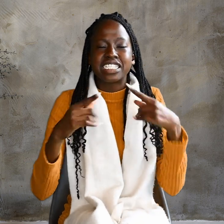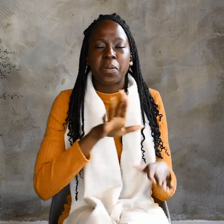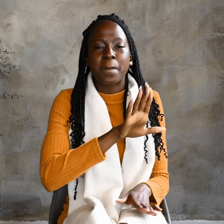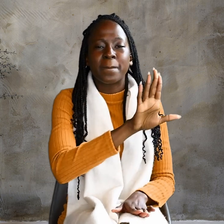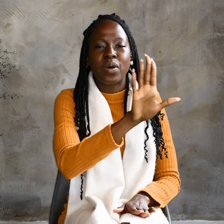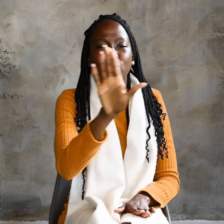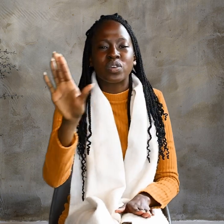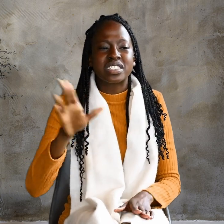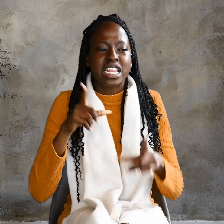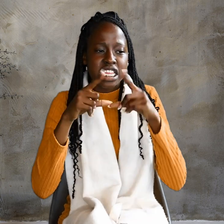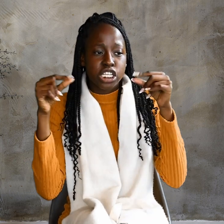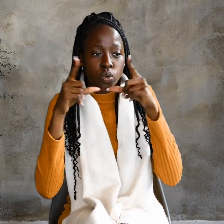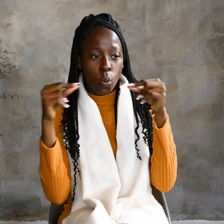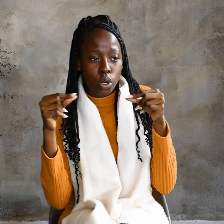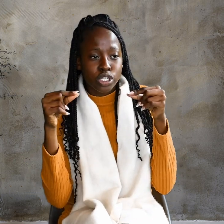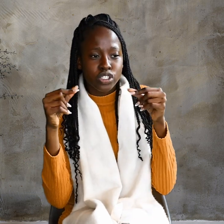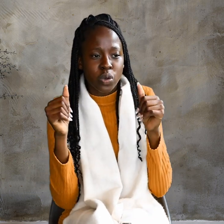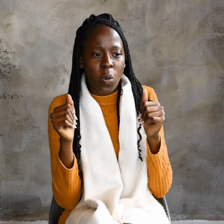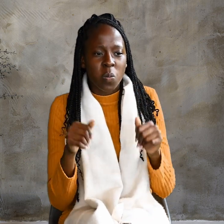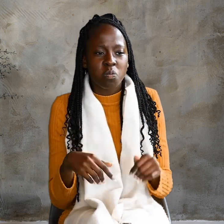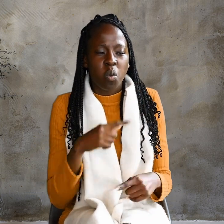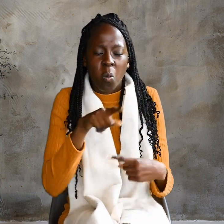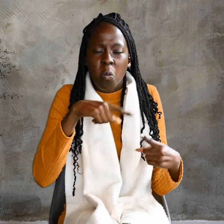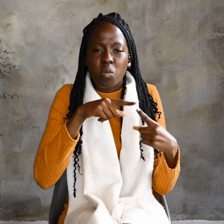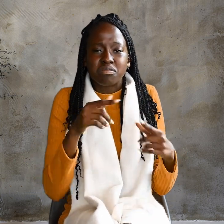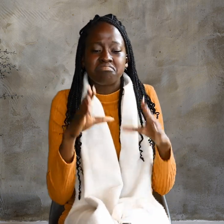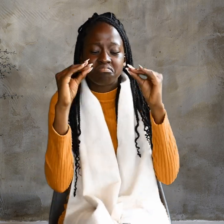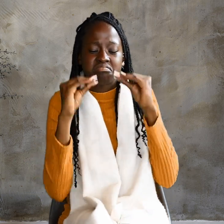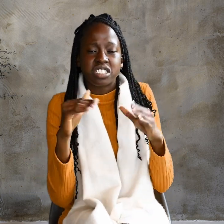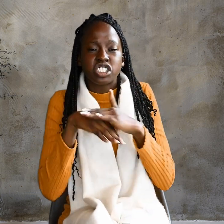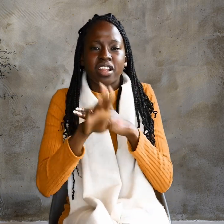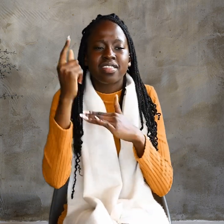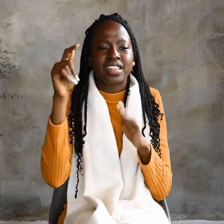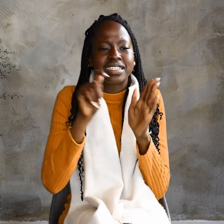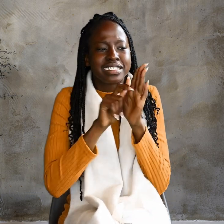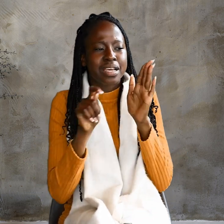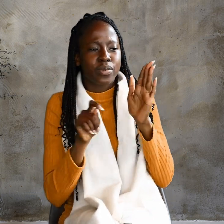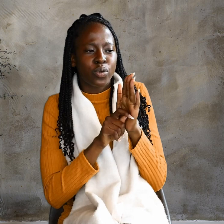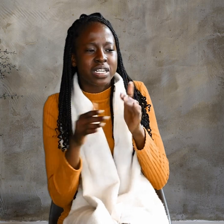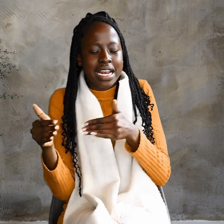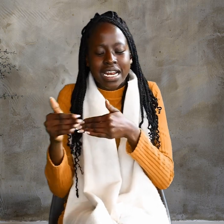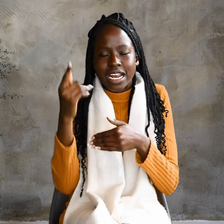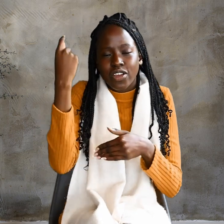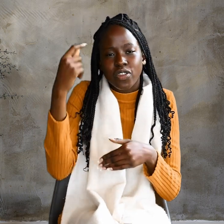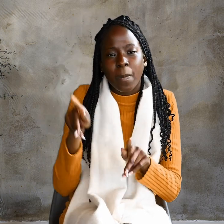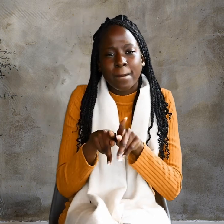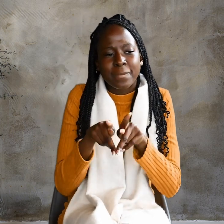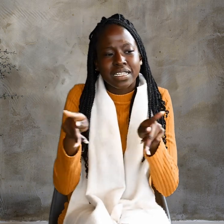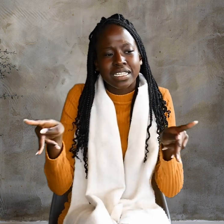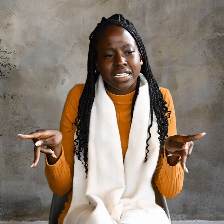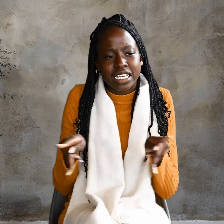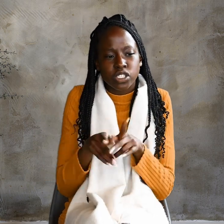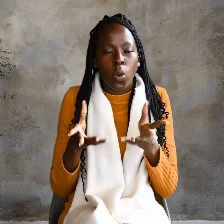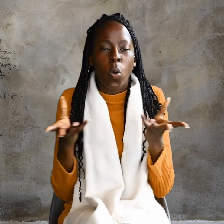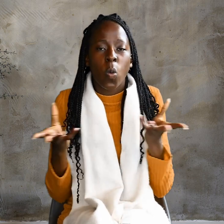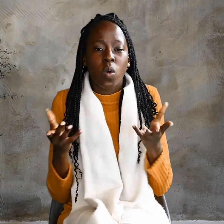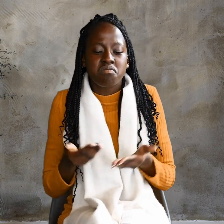He spoke these words while teaching in the temple courts, near the place where the offerings were